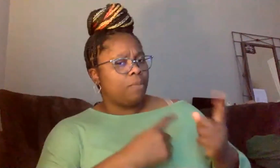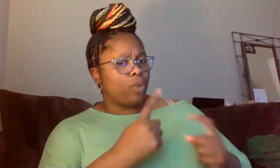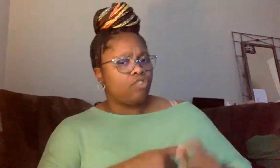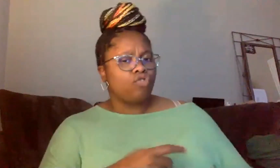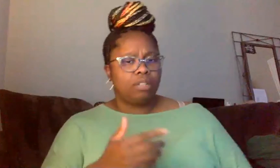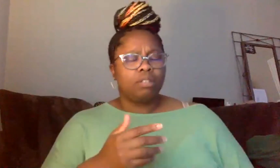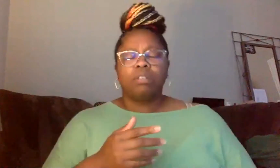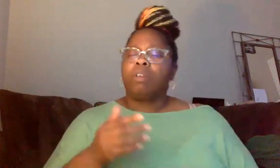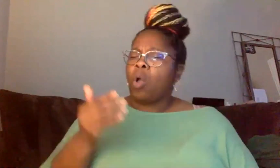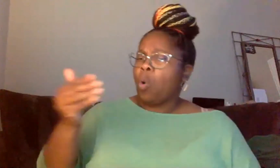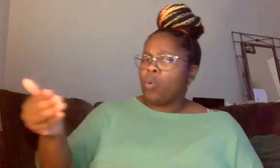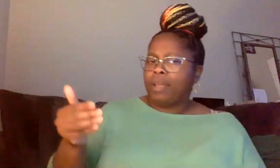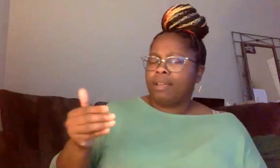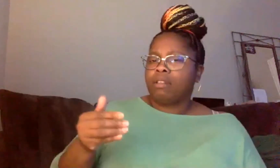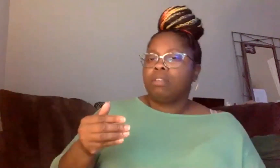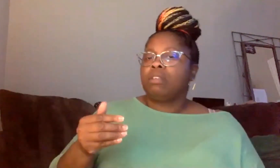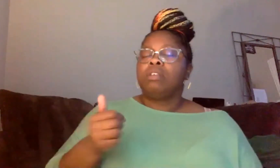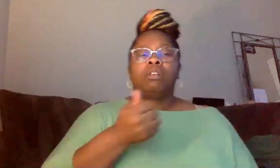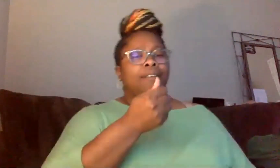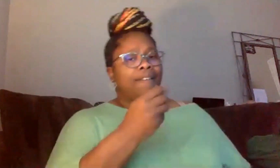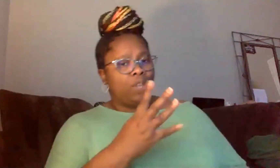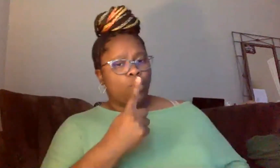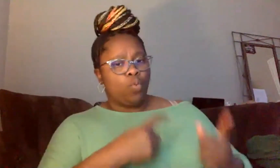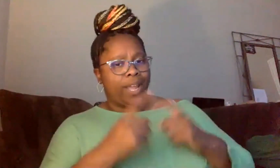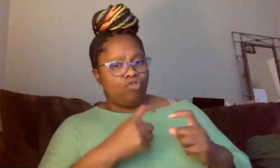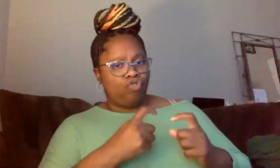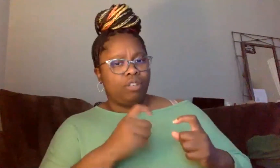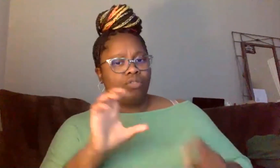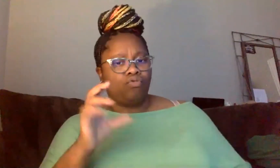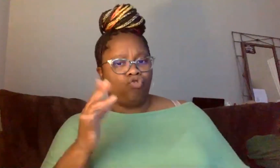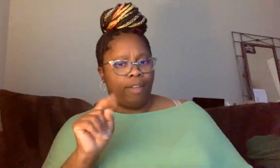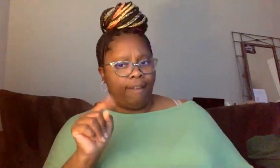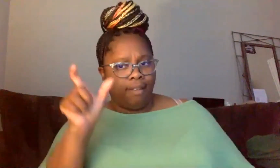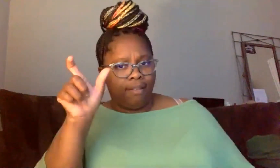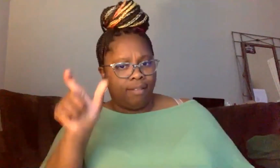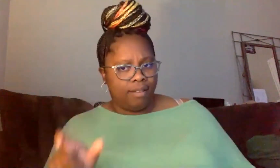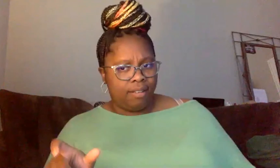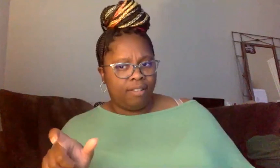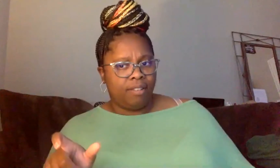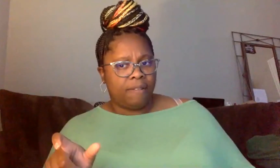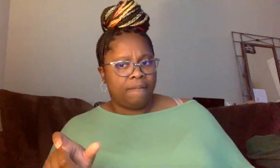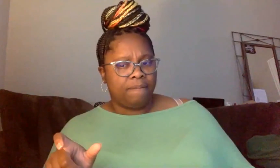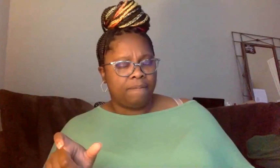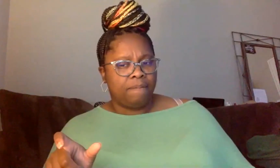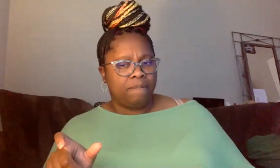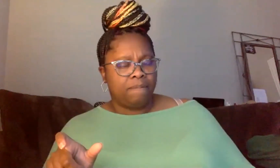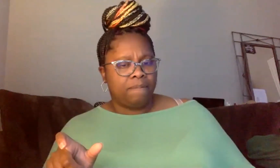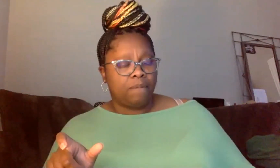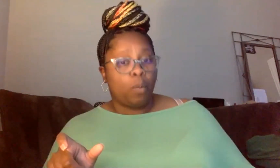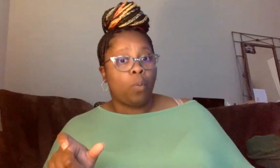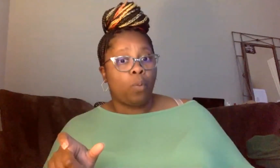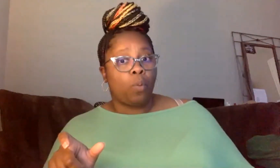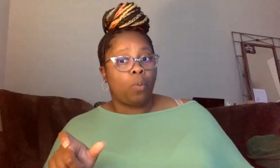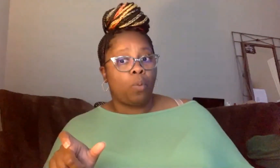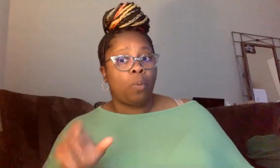Jeremy. Go ahead. I've collected a few questions in the chat. Okay. And, and we also have, um, oh, looks like we just